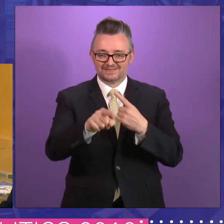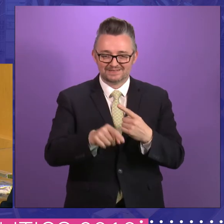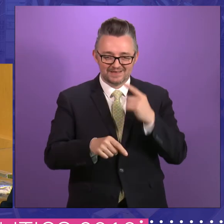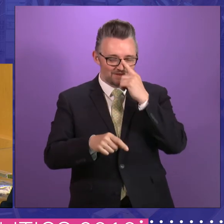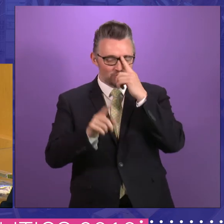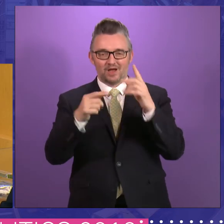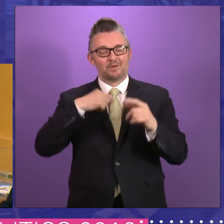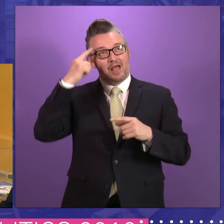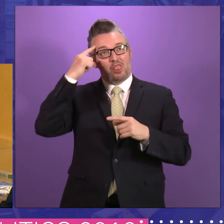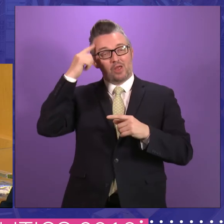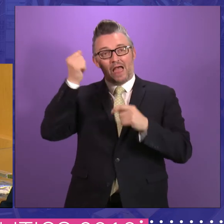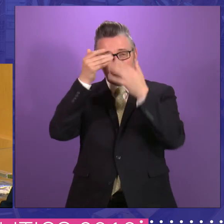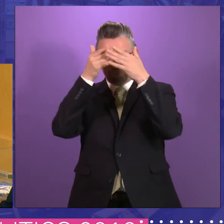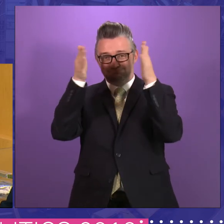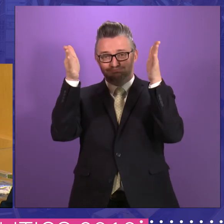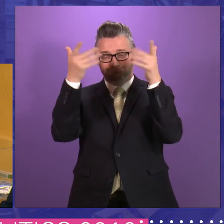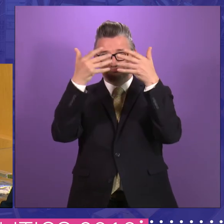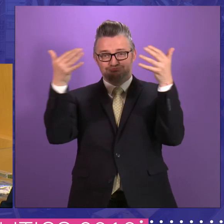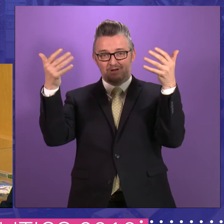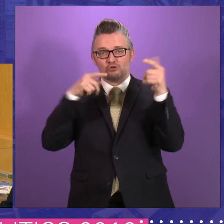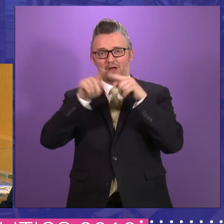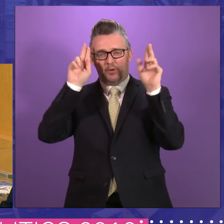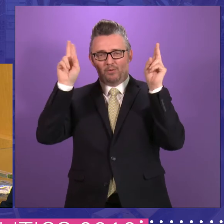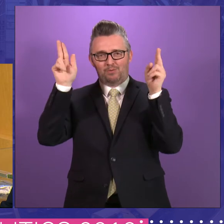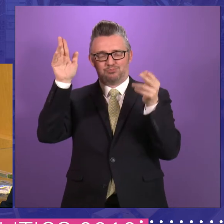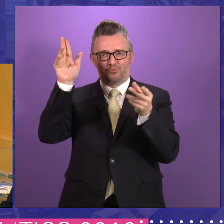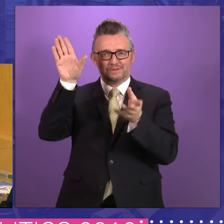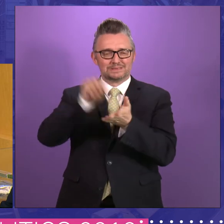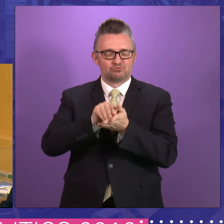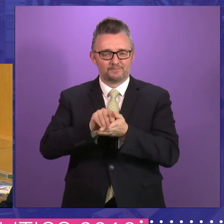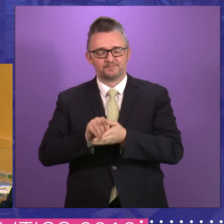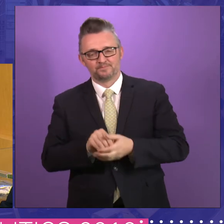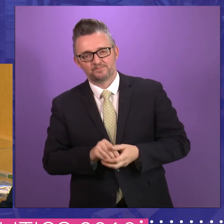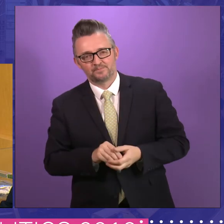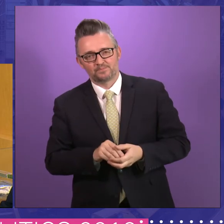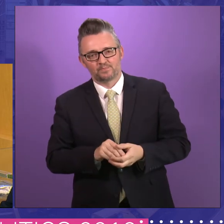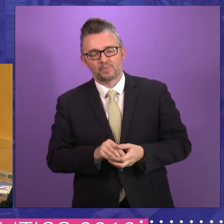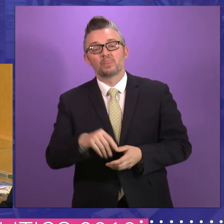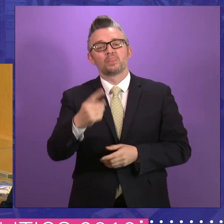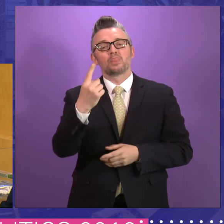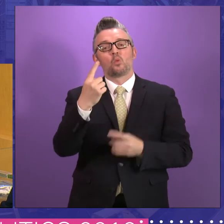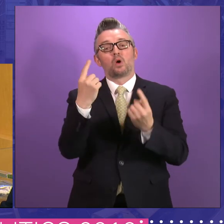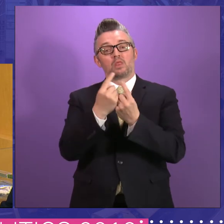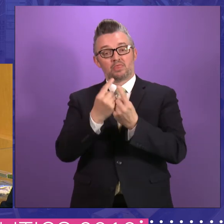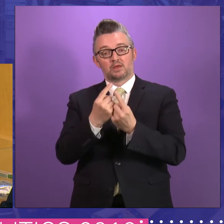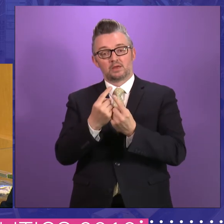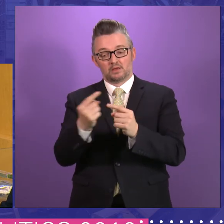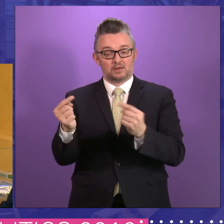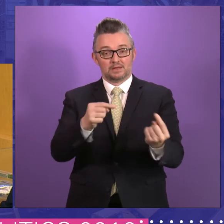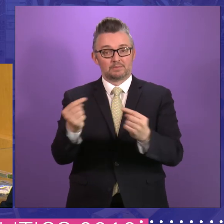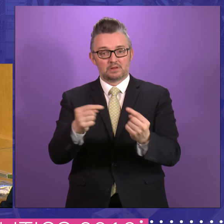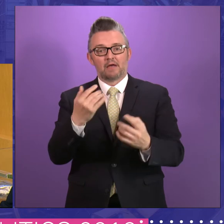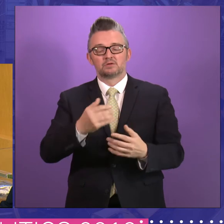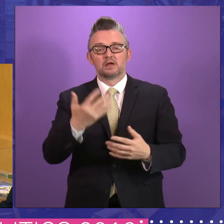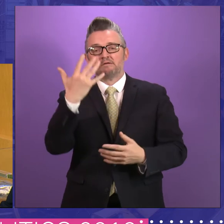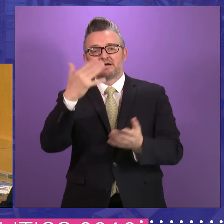to concentrate my marks on this one down as much as I can. Um, one of the things about the debates is the five minutes,